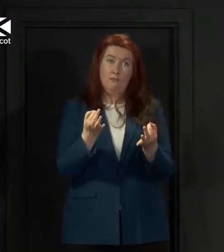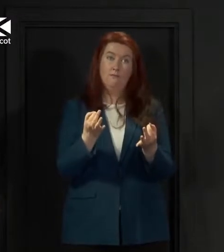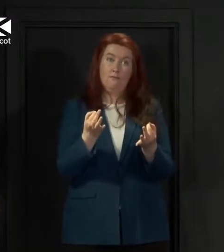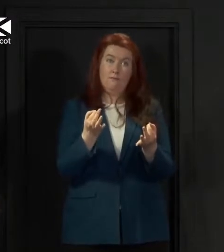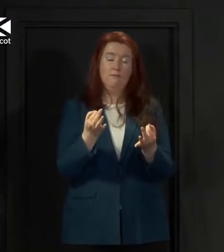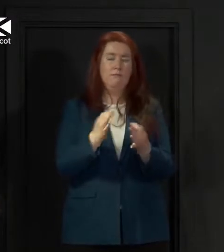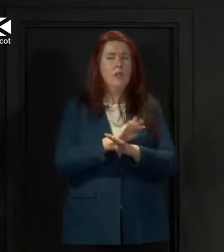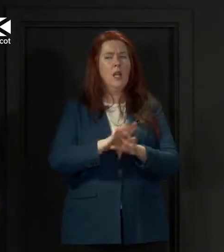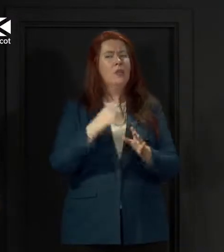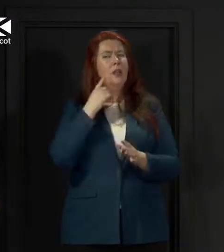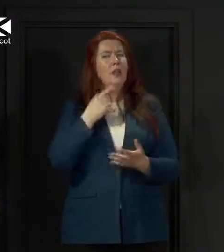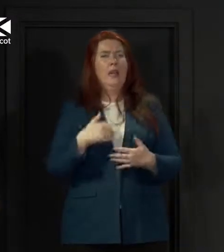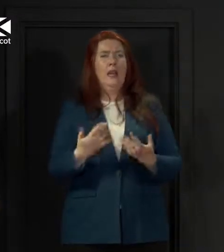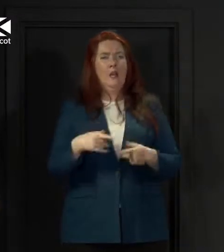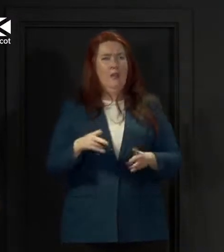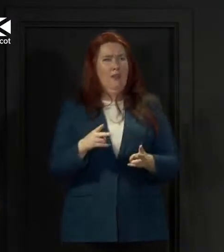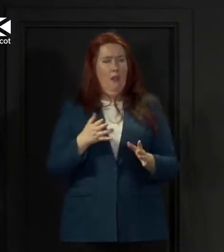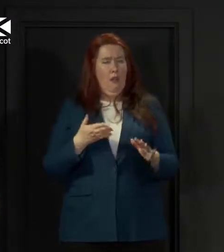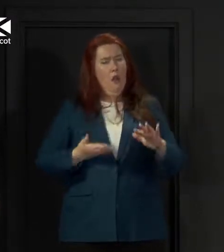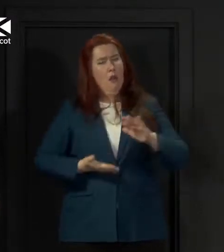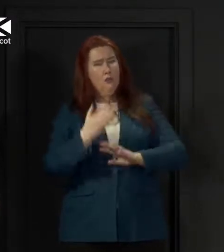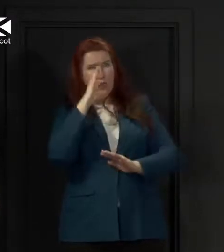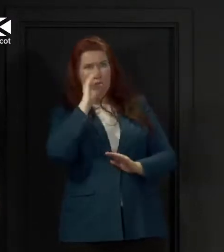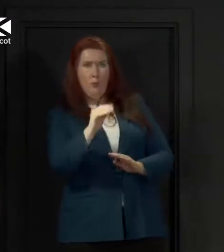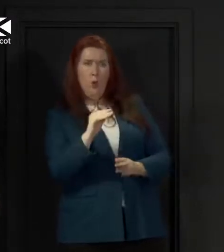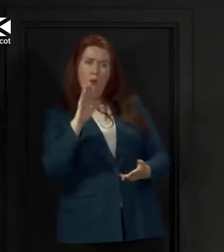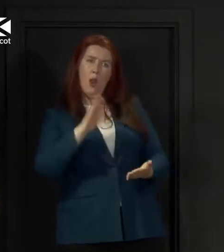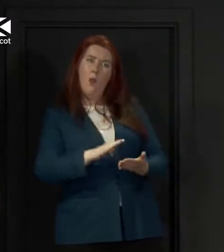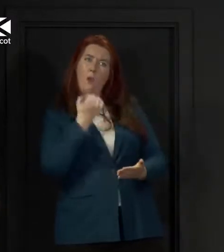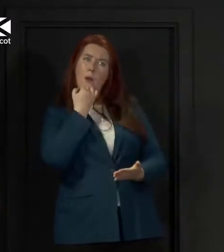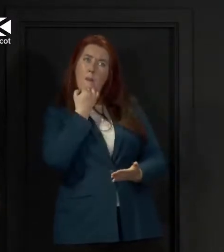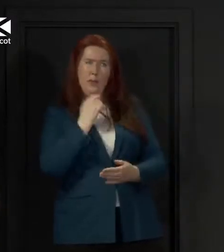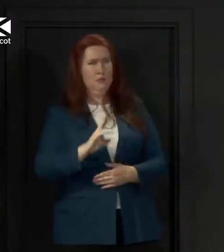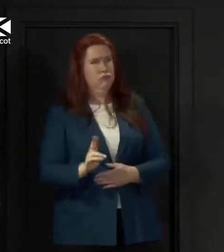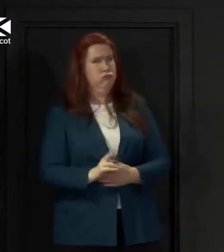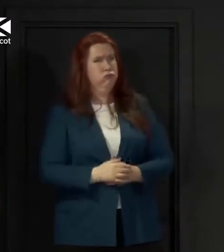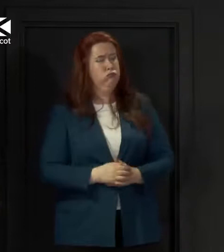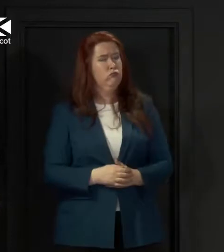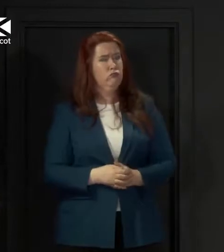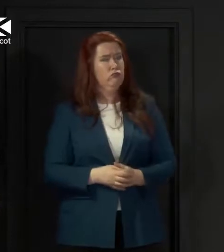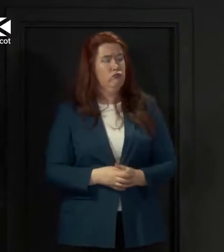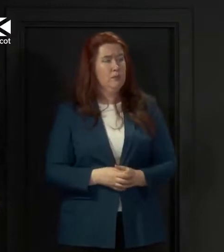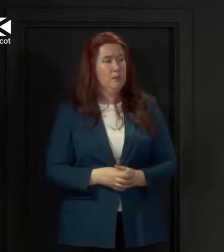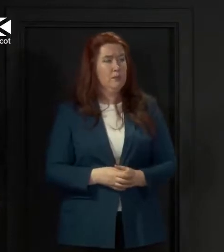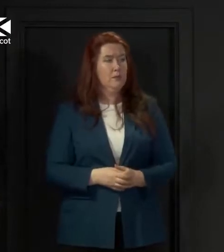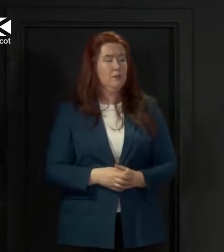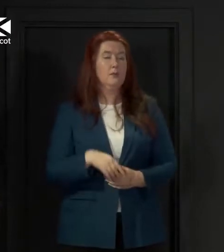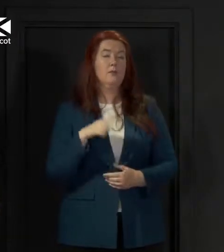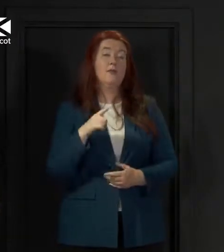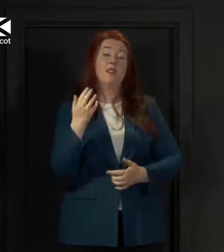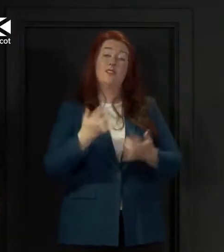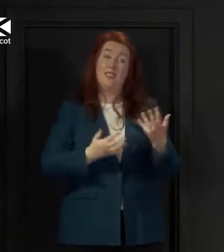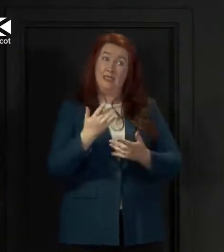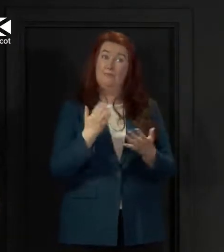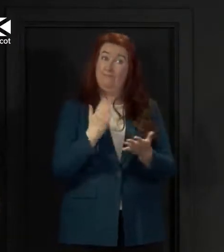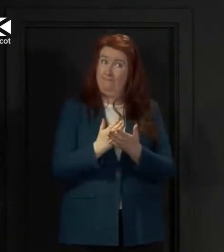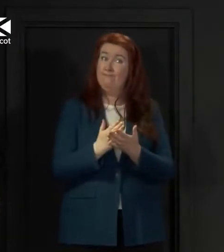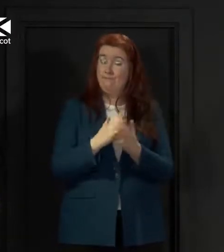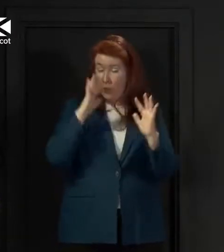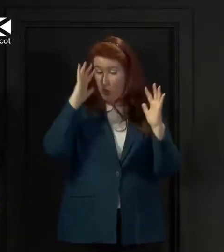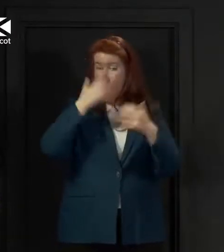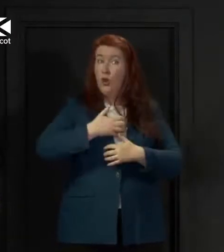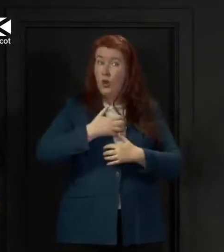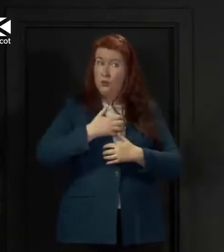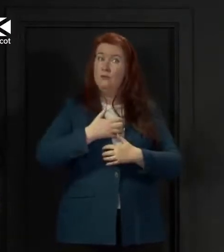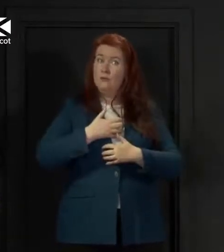in any sense underreporting at all. Those figures are concerning and they are